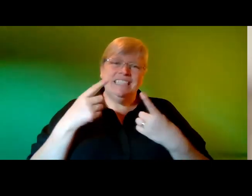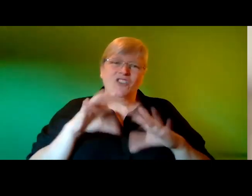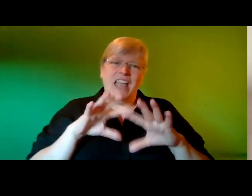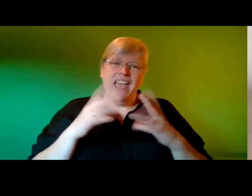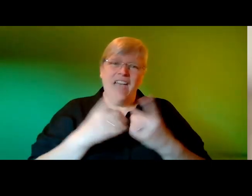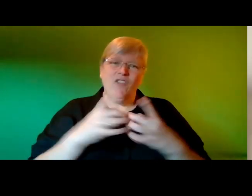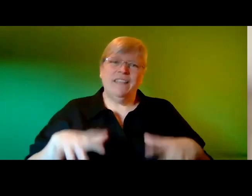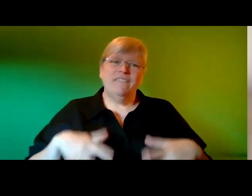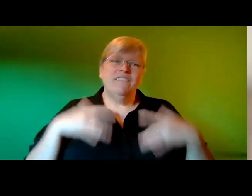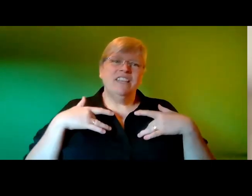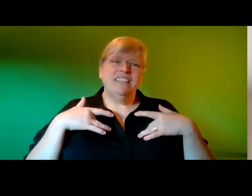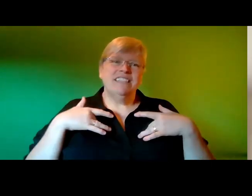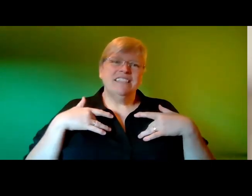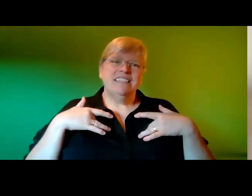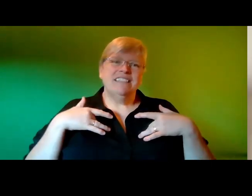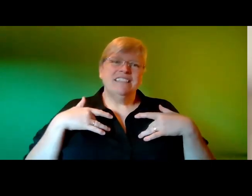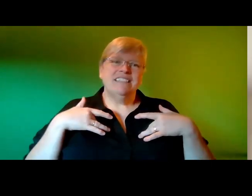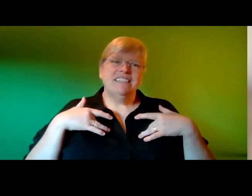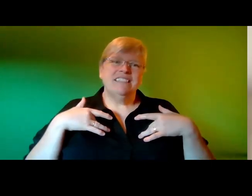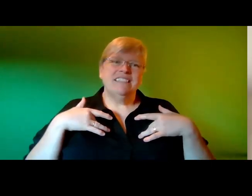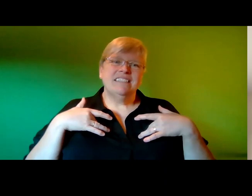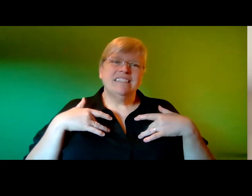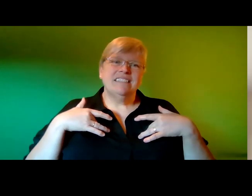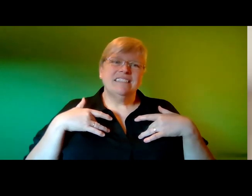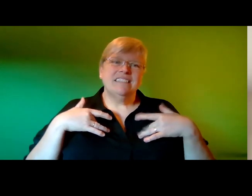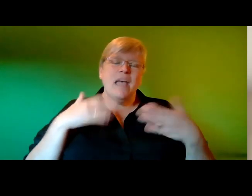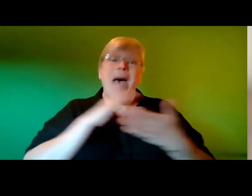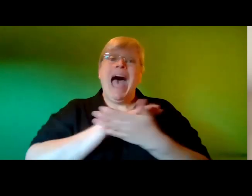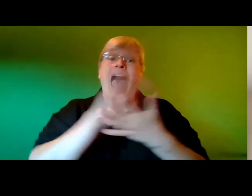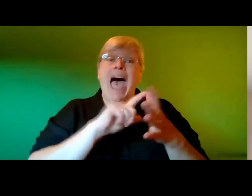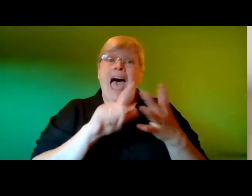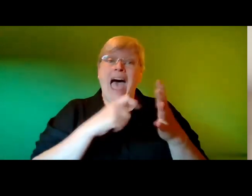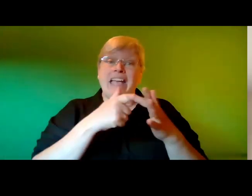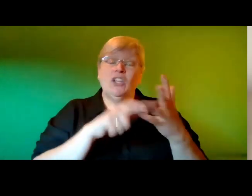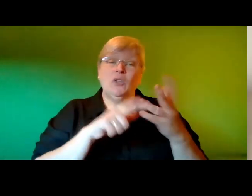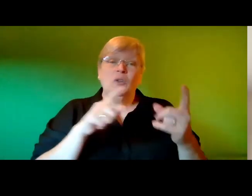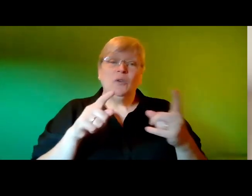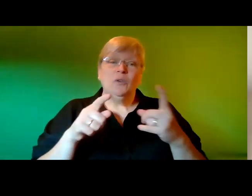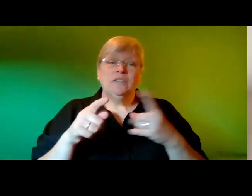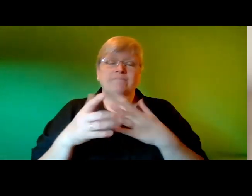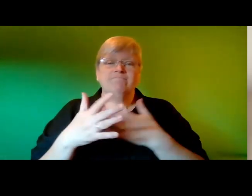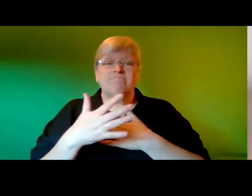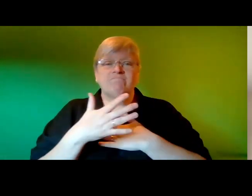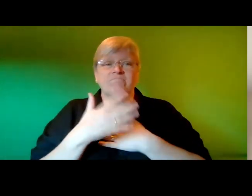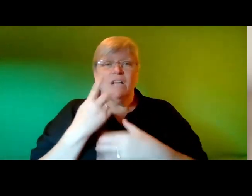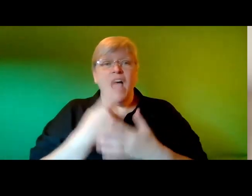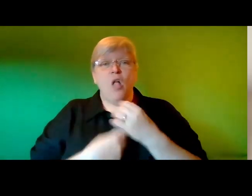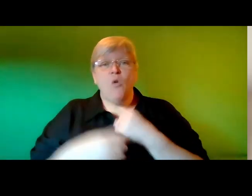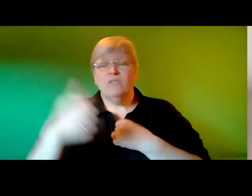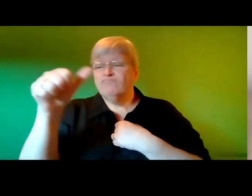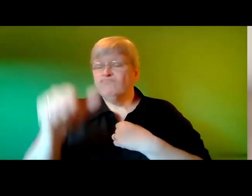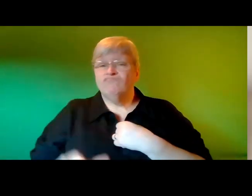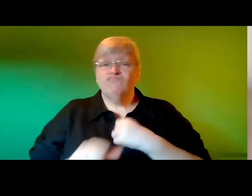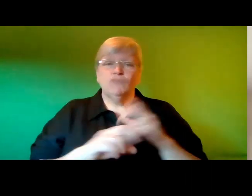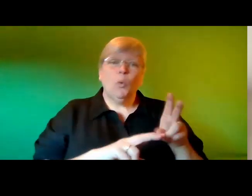and this is my haiku alone we exist looking up at bright white